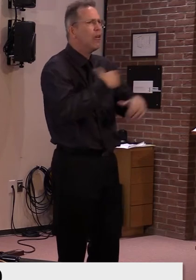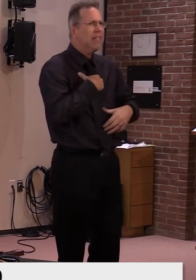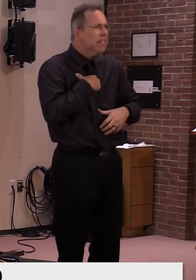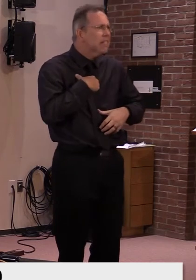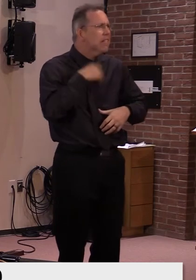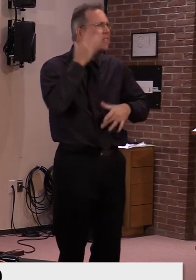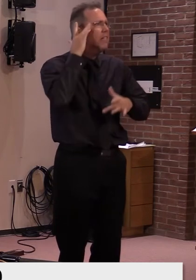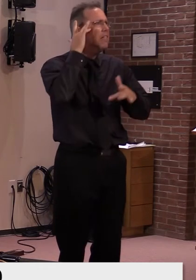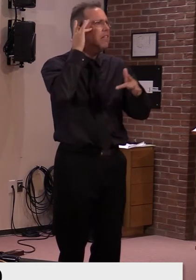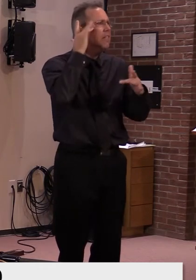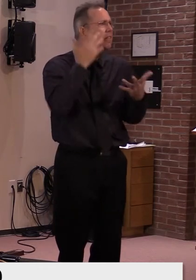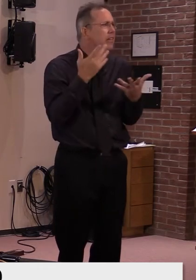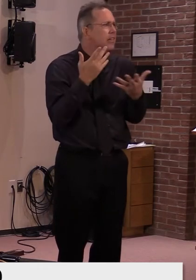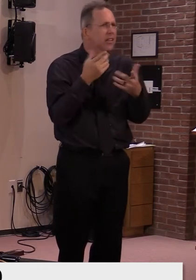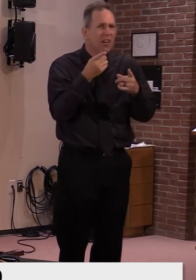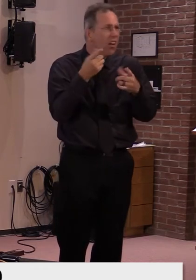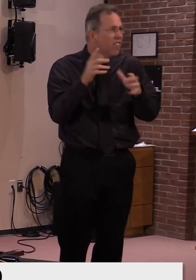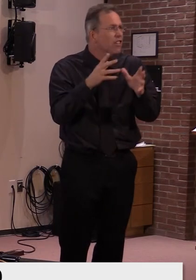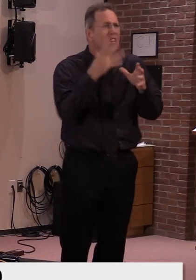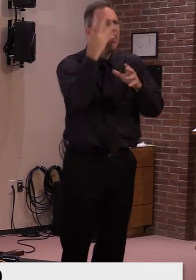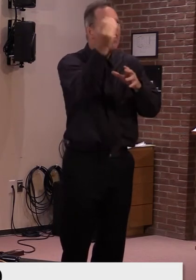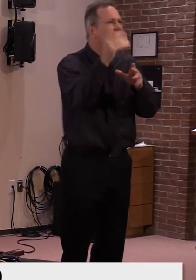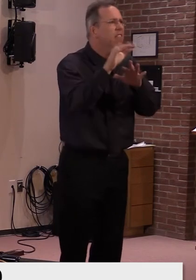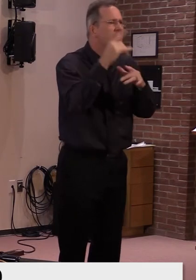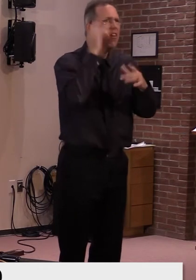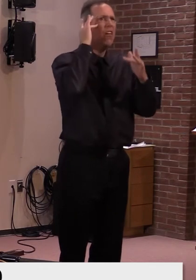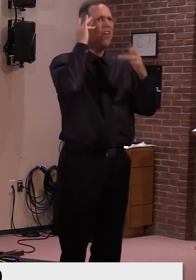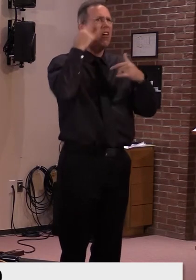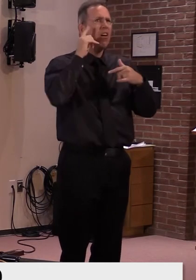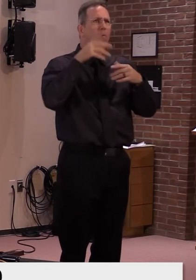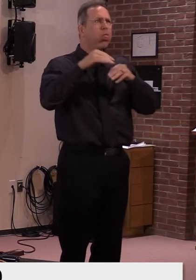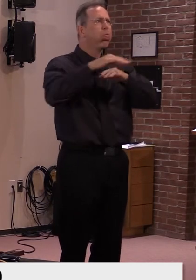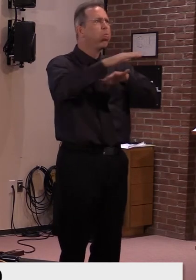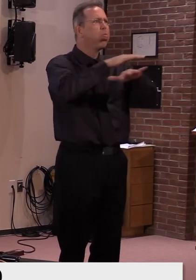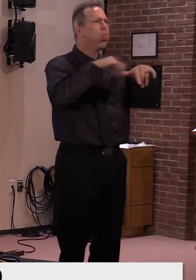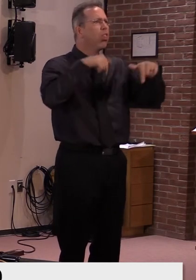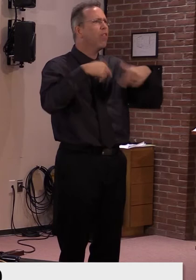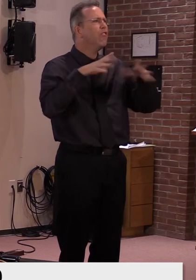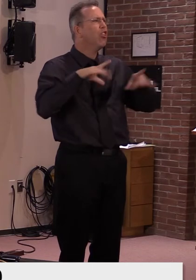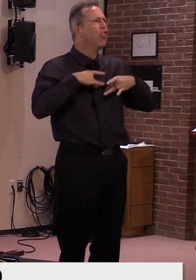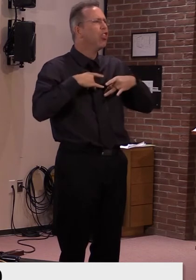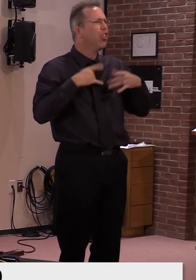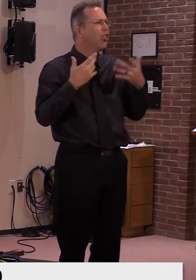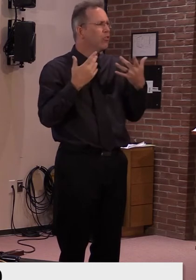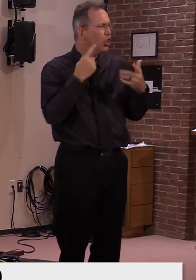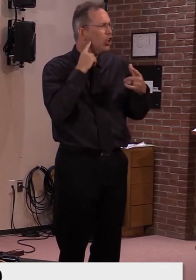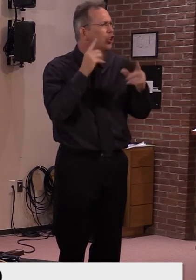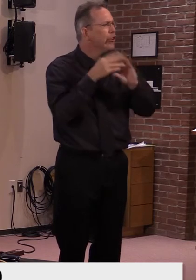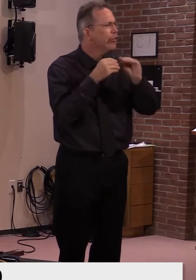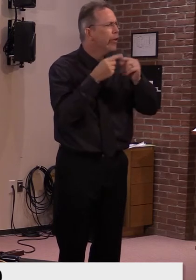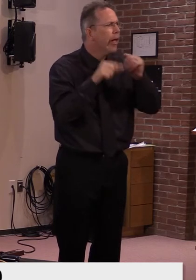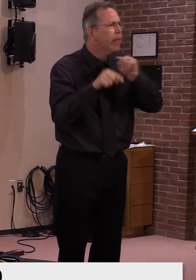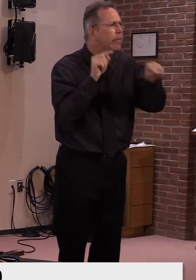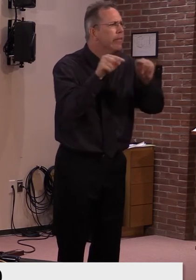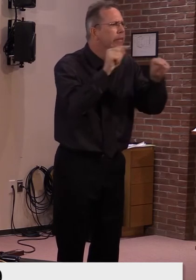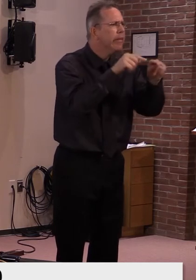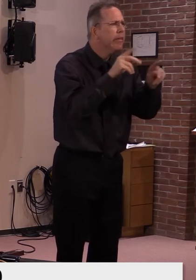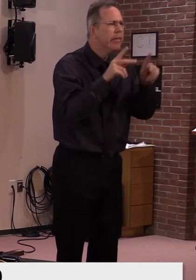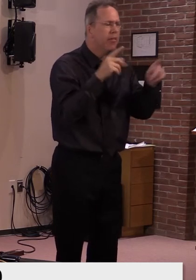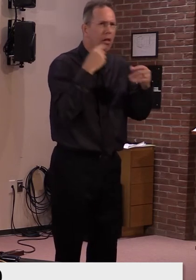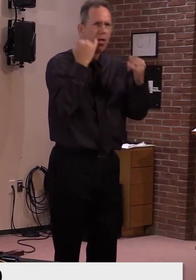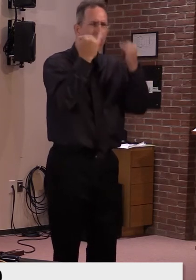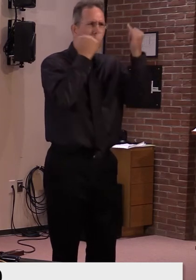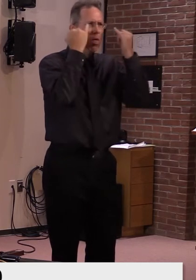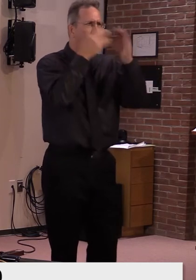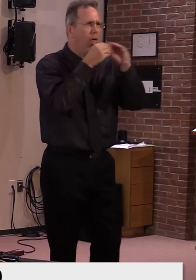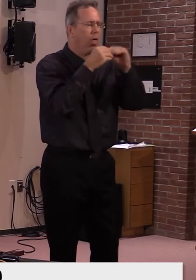Um, there's a sort of a, a little bit of that happening right now and people are, are scared and they're concerned and they